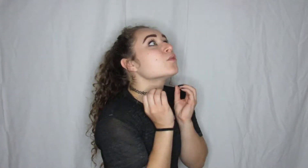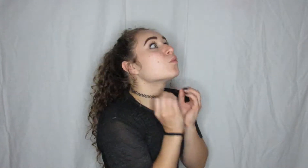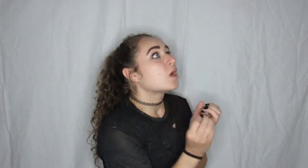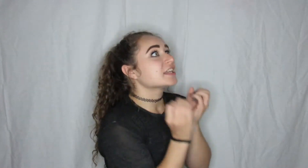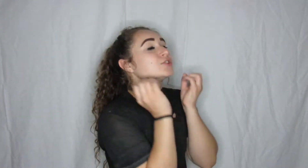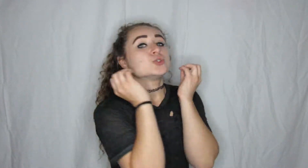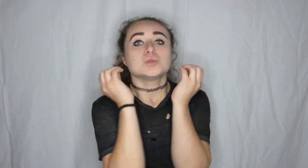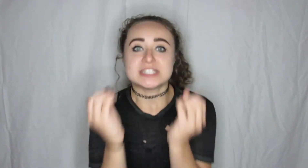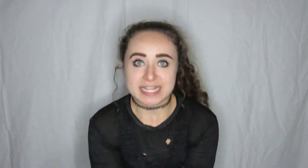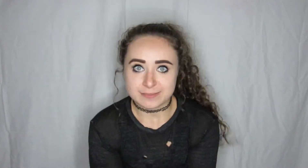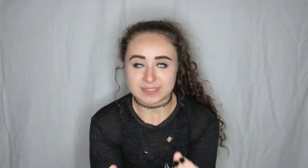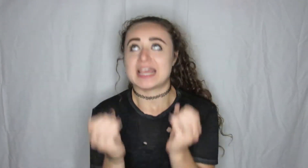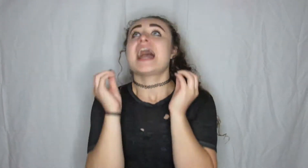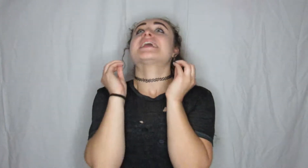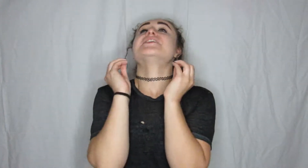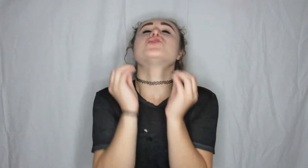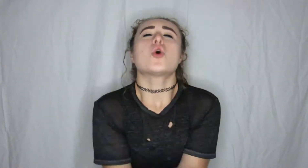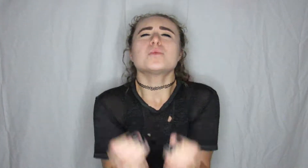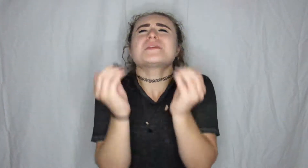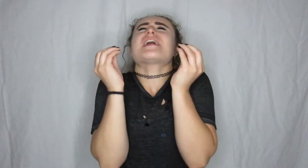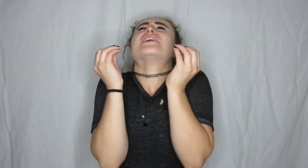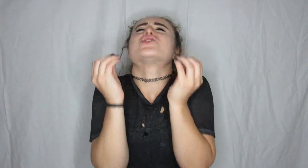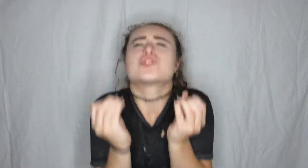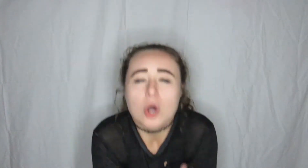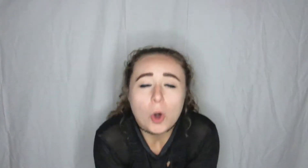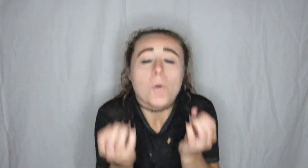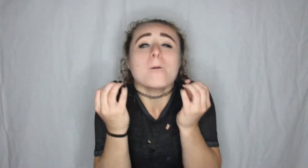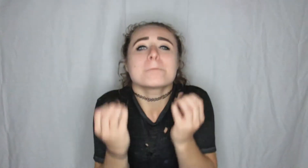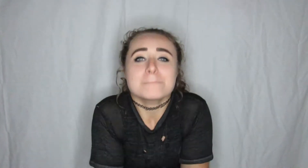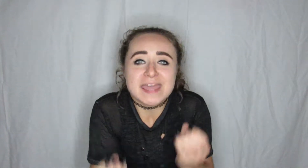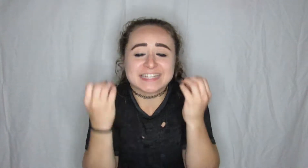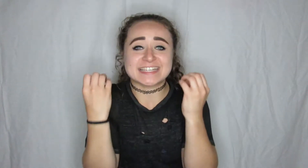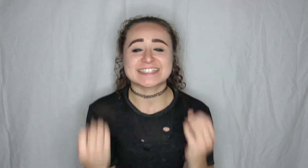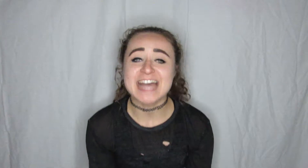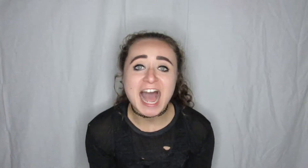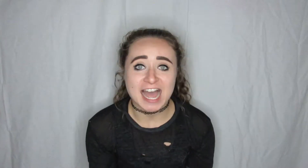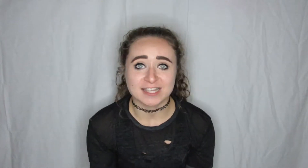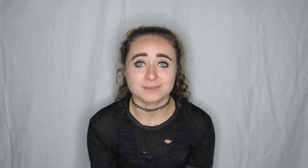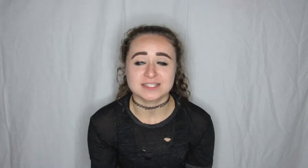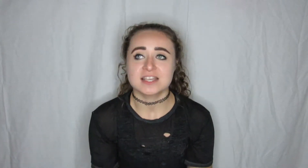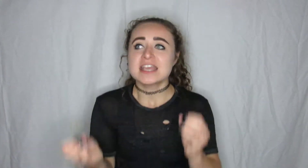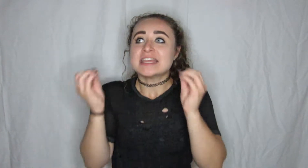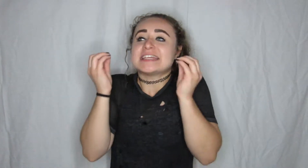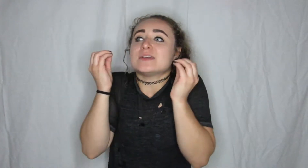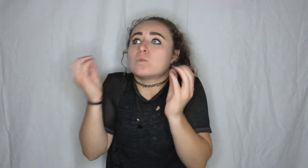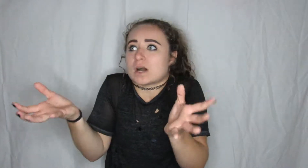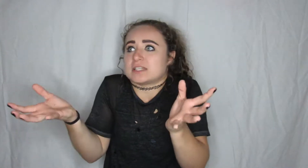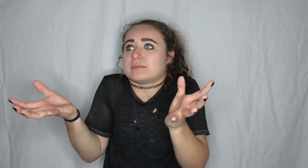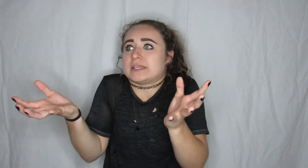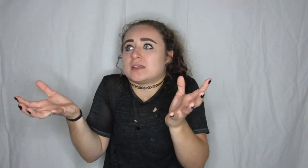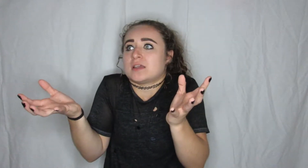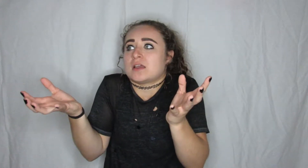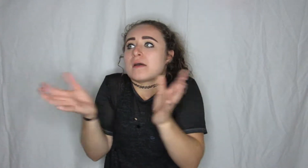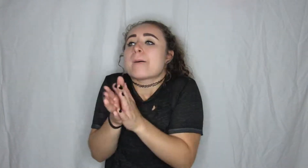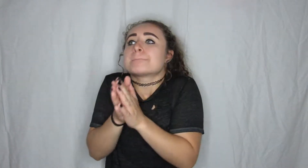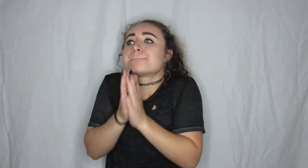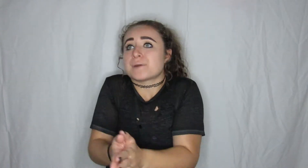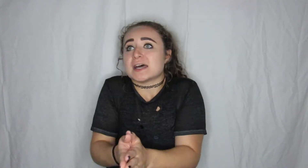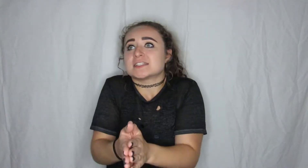wanted to date me he told me that so many times he wanted me but